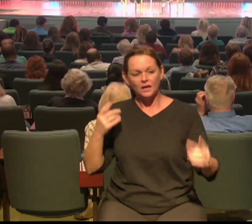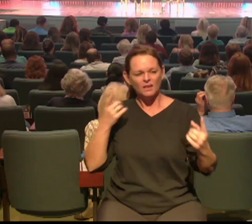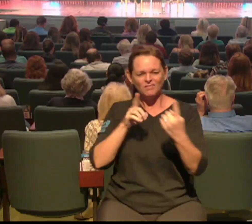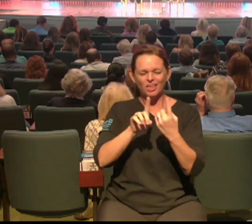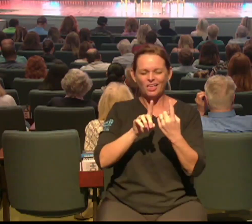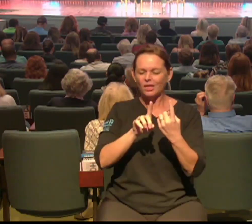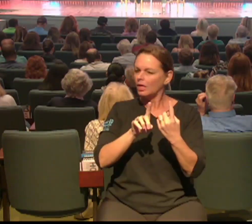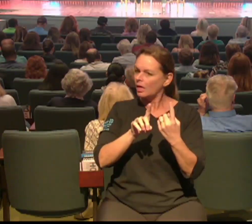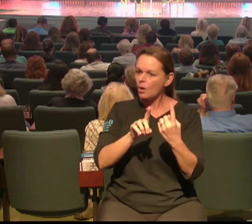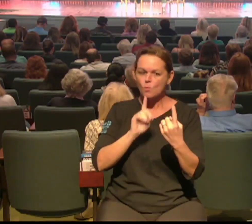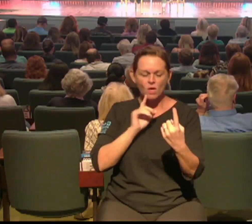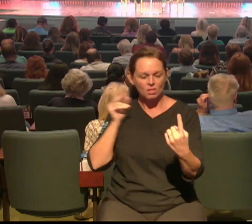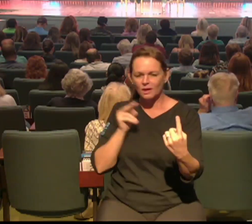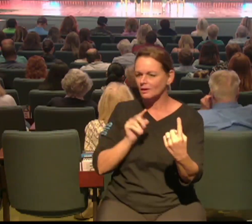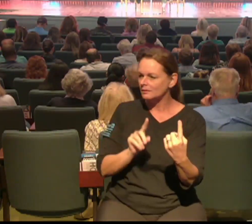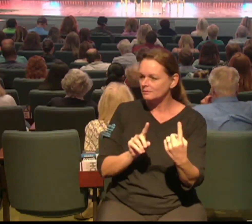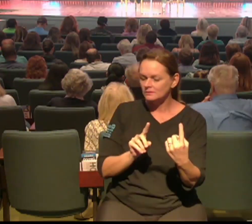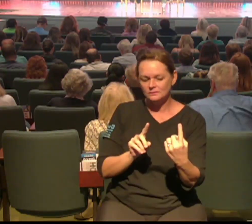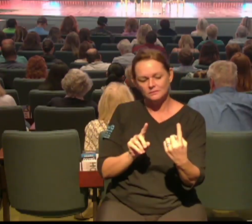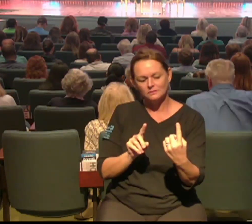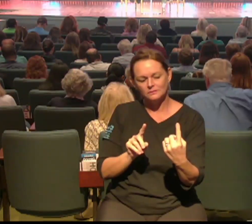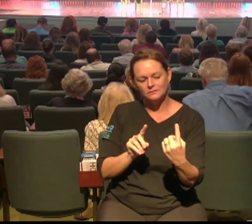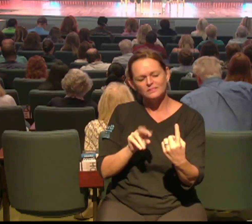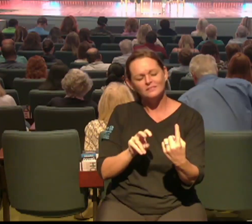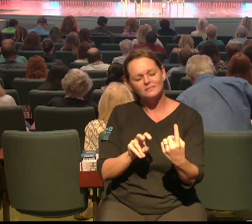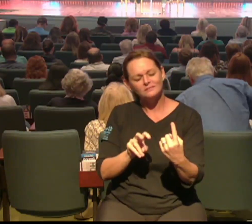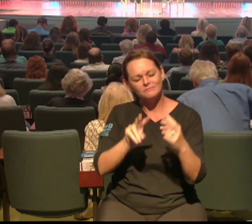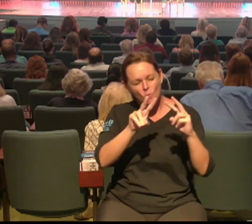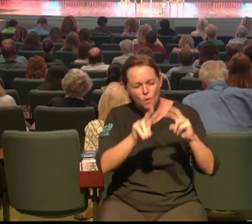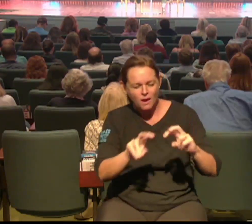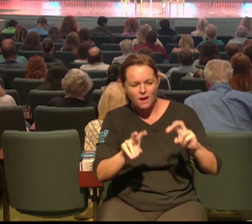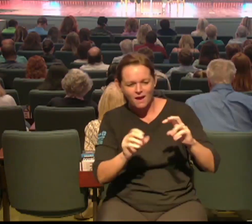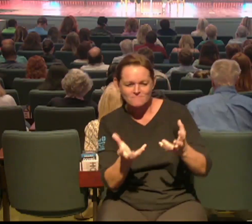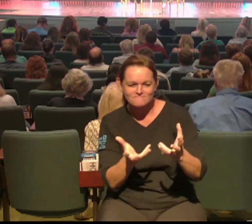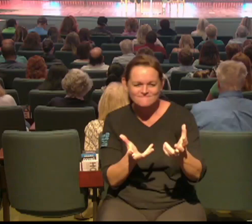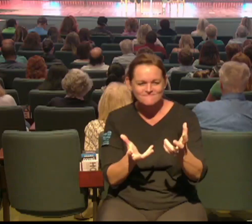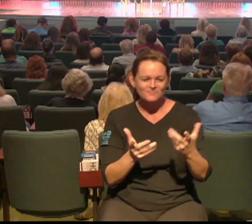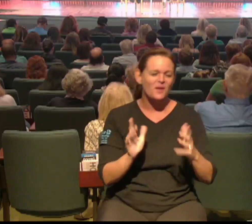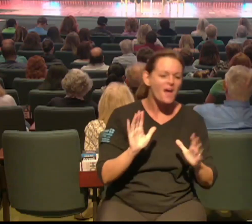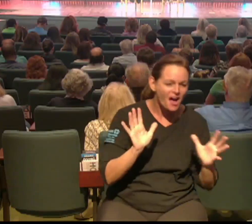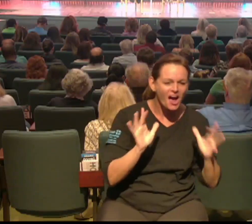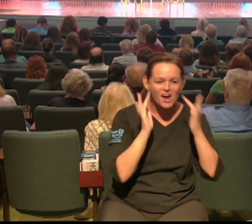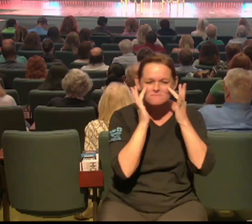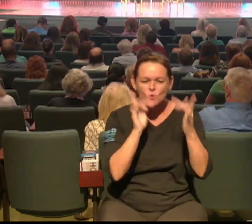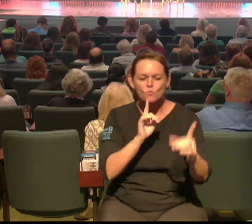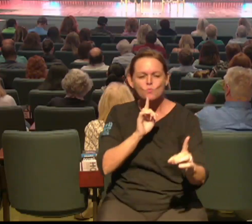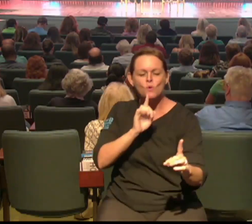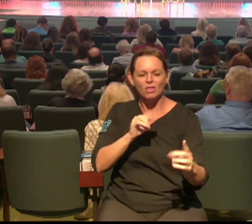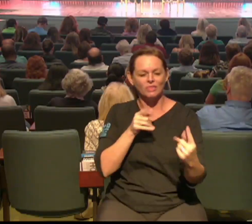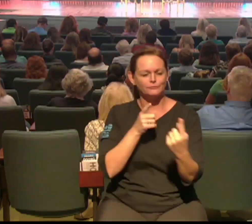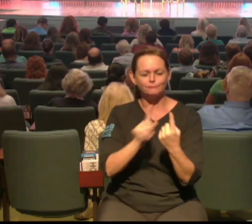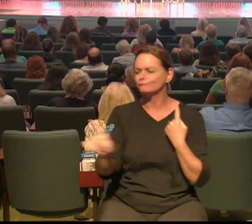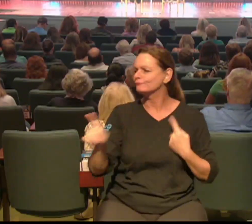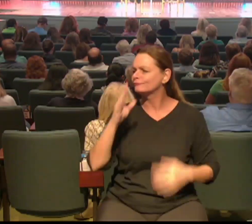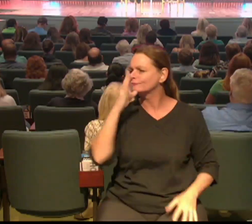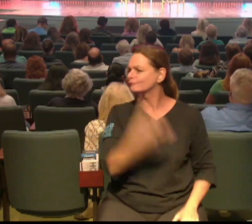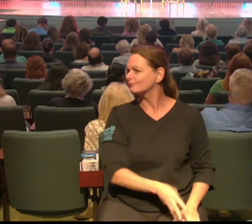the love and the hope that he has brought into our lives and we've experienced the grace and the love that's changed us. It helps us, it